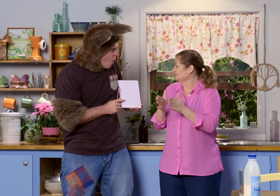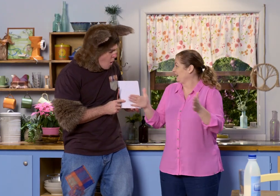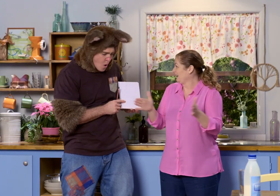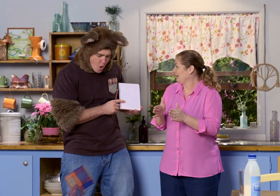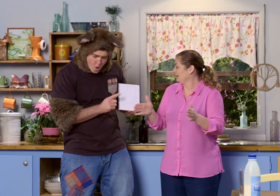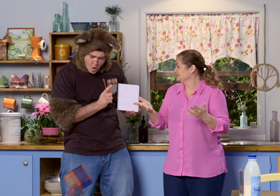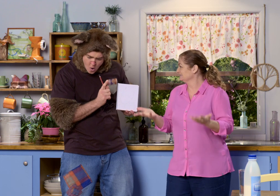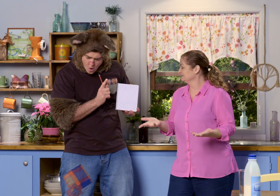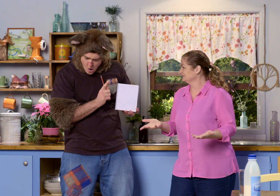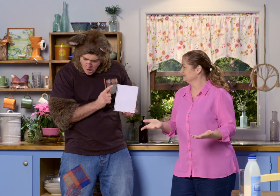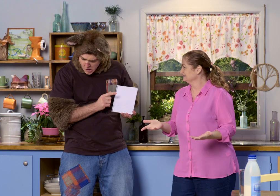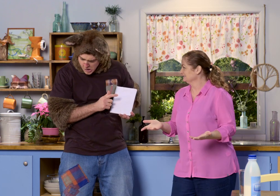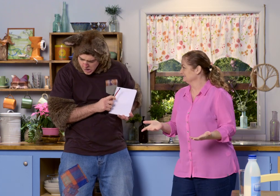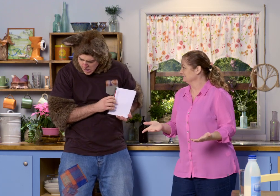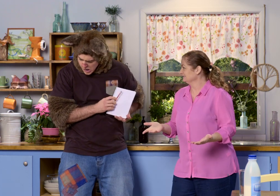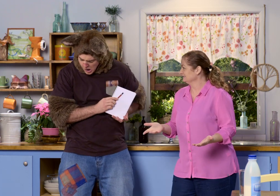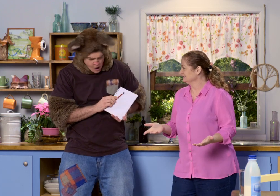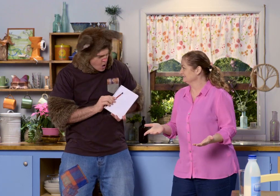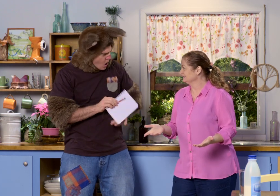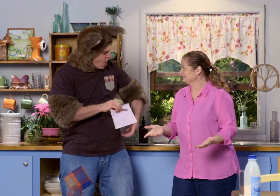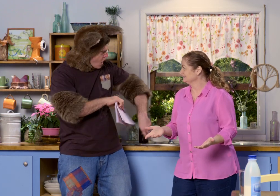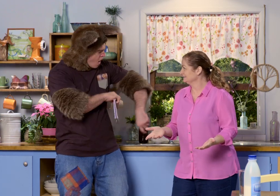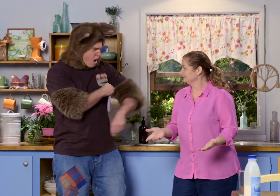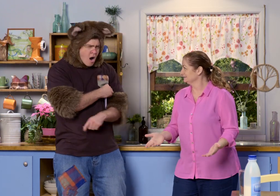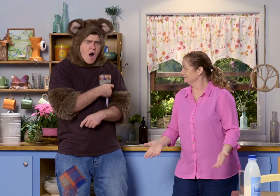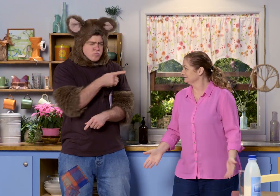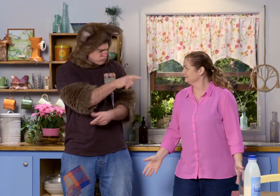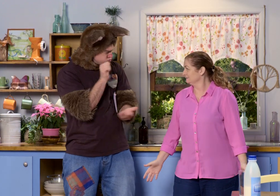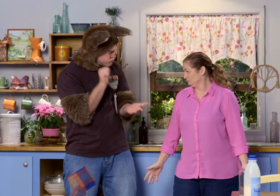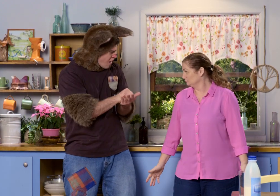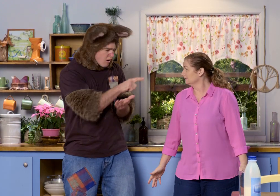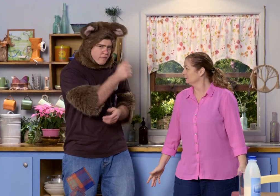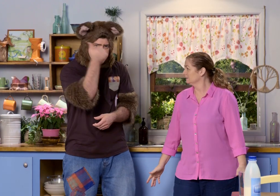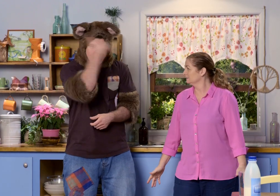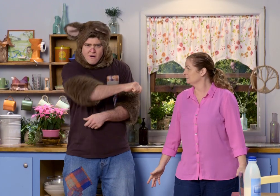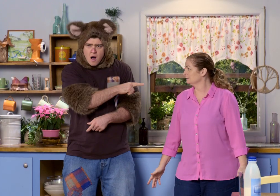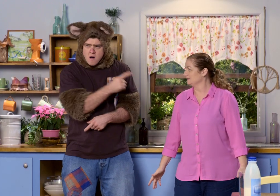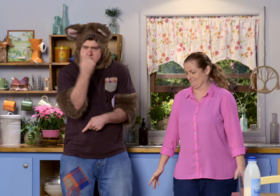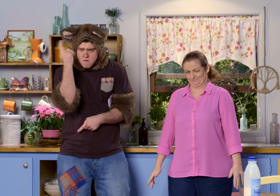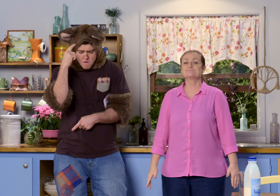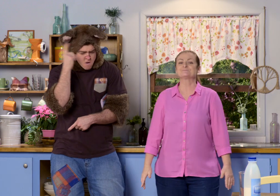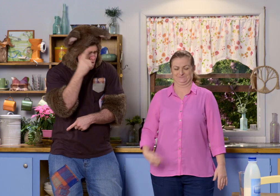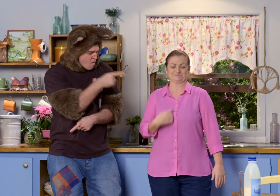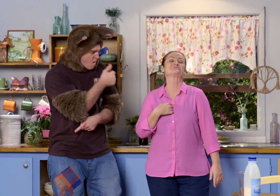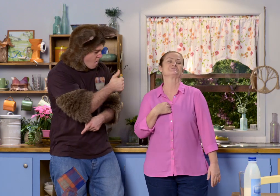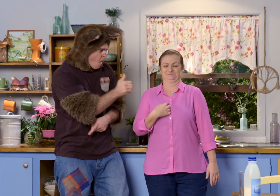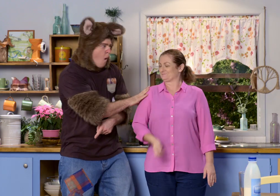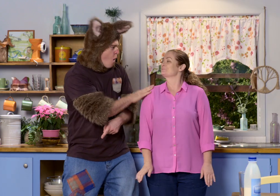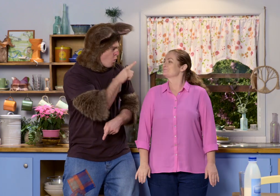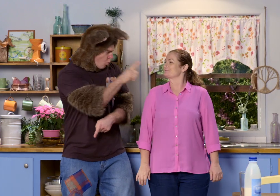They're different sizes. Hmm. Oh. You're right, Sally. You're very clever. You could